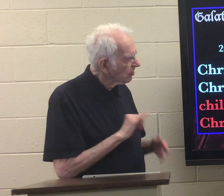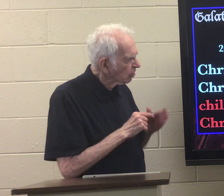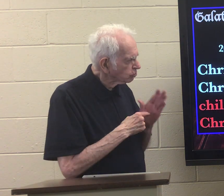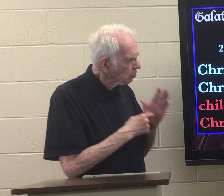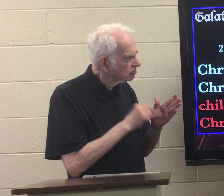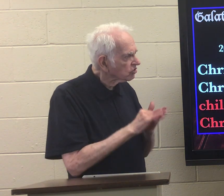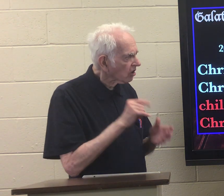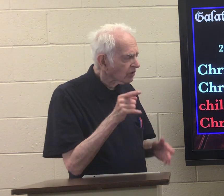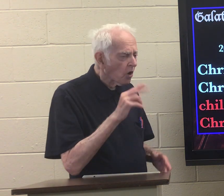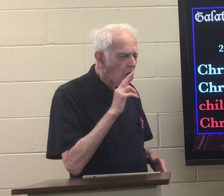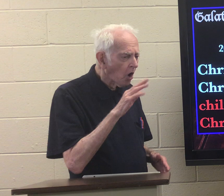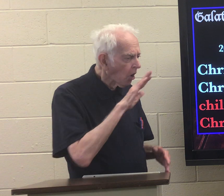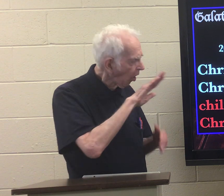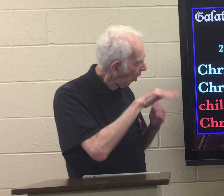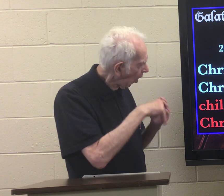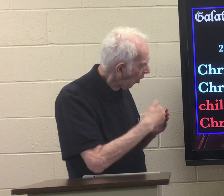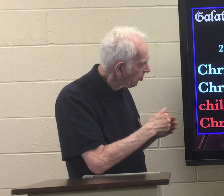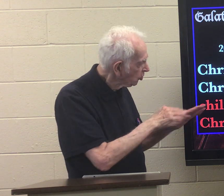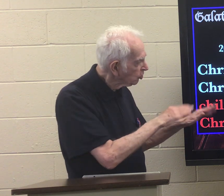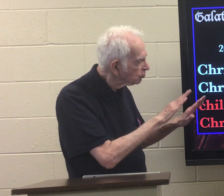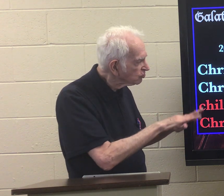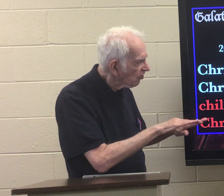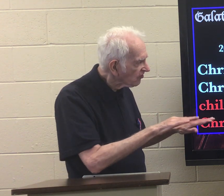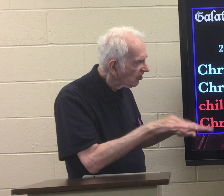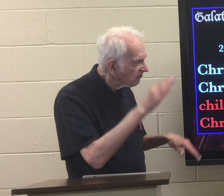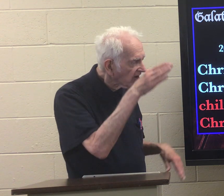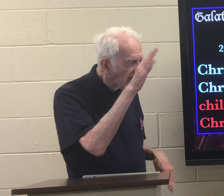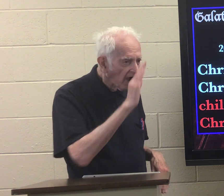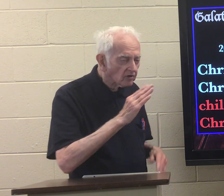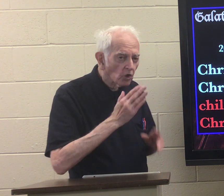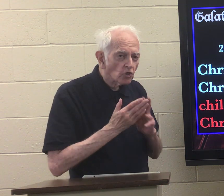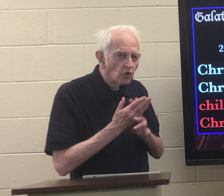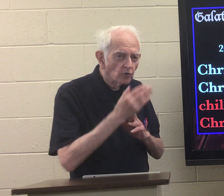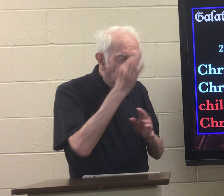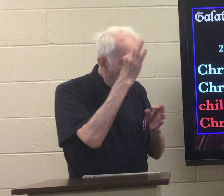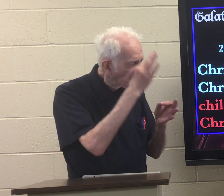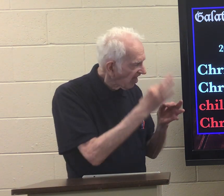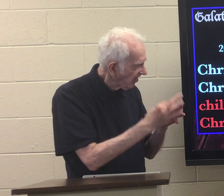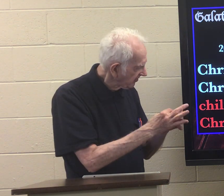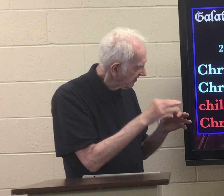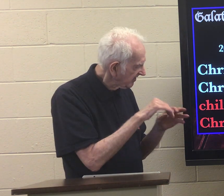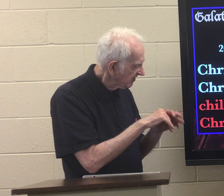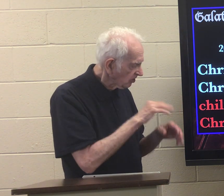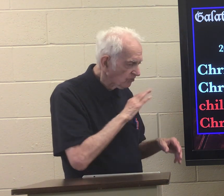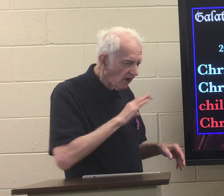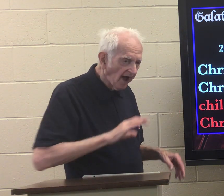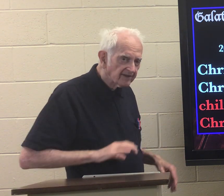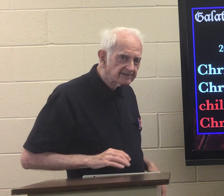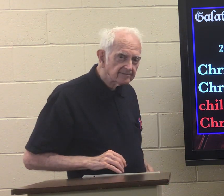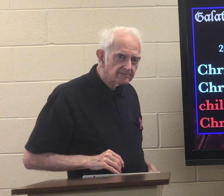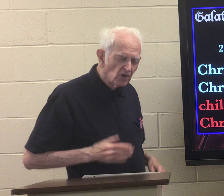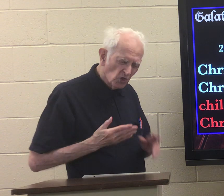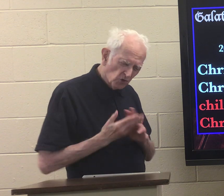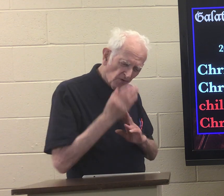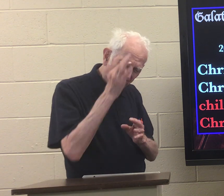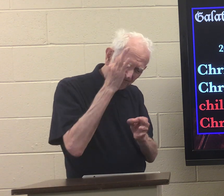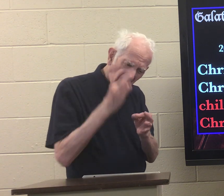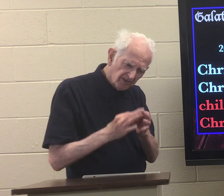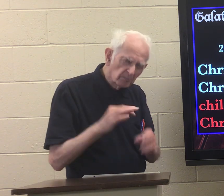this shows that you are all children of God through faith in Christ through